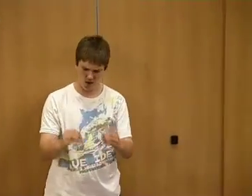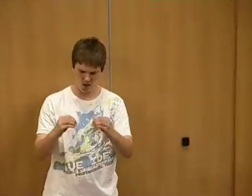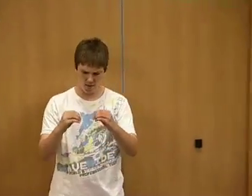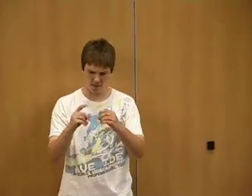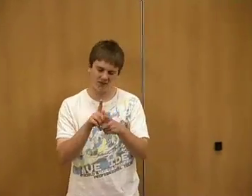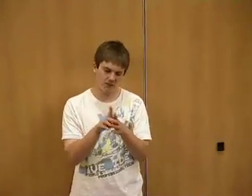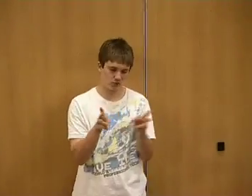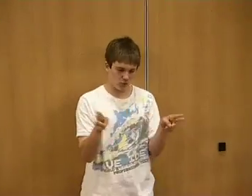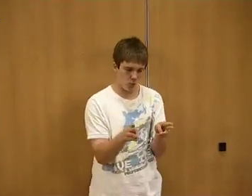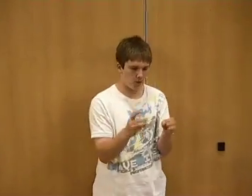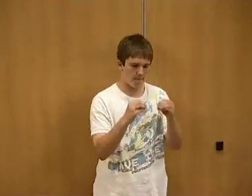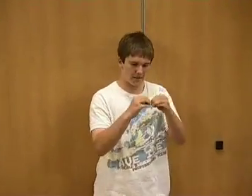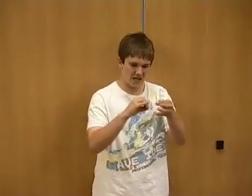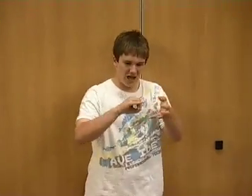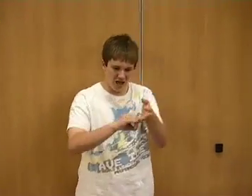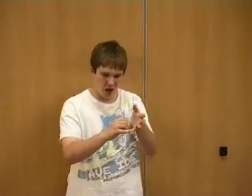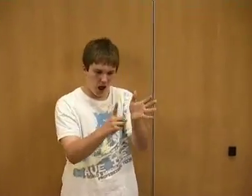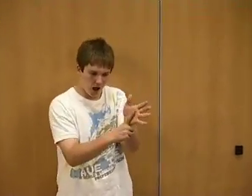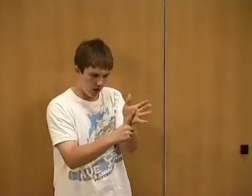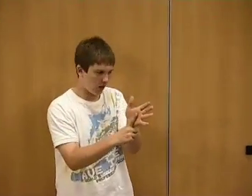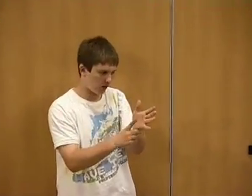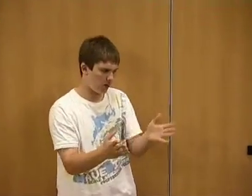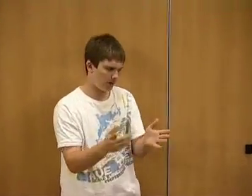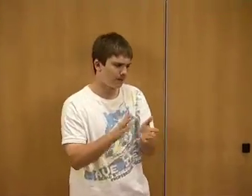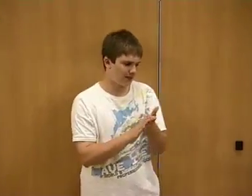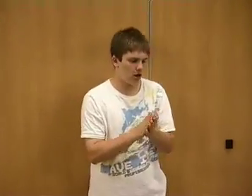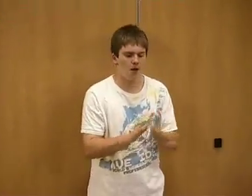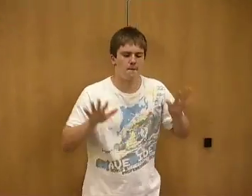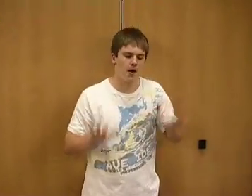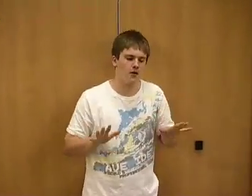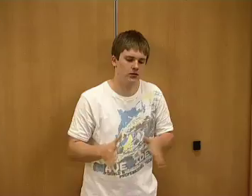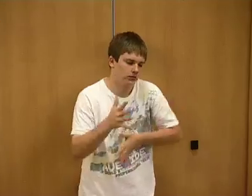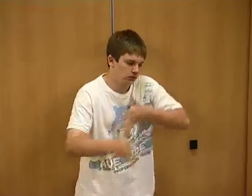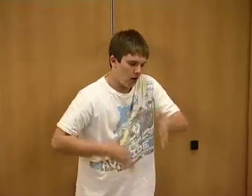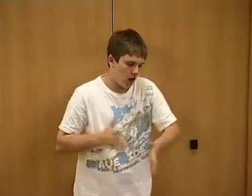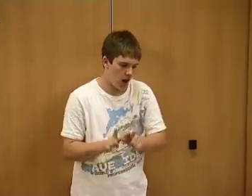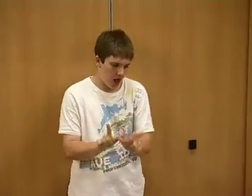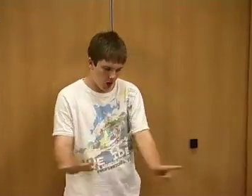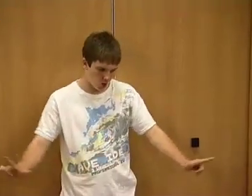OK. So BSL means British Sign Language.